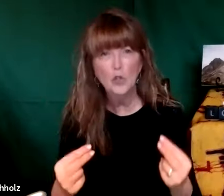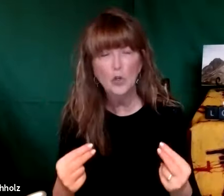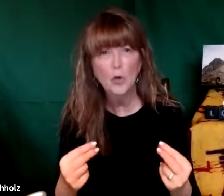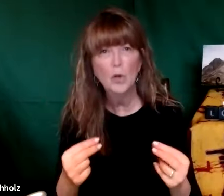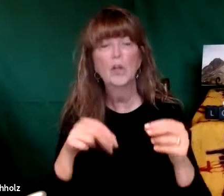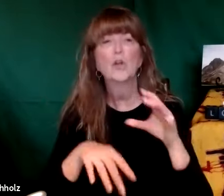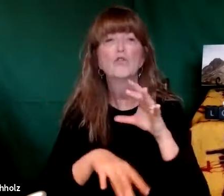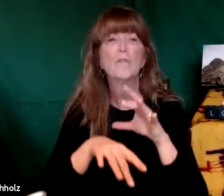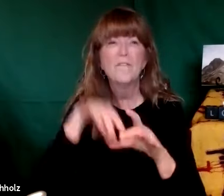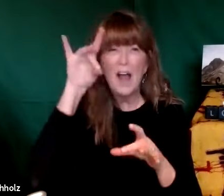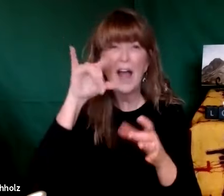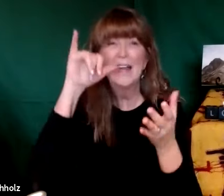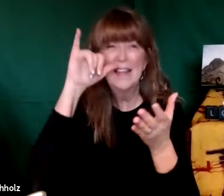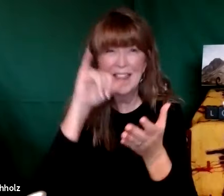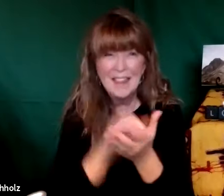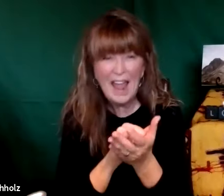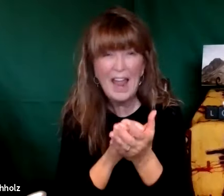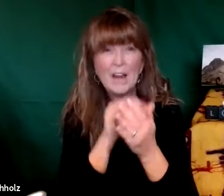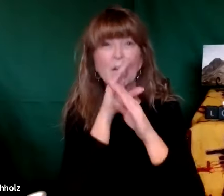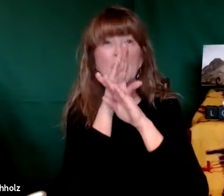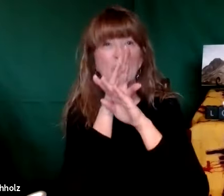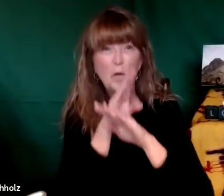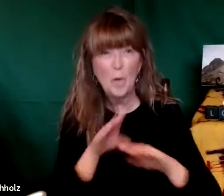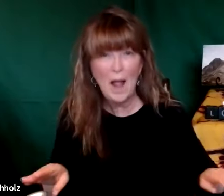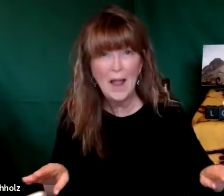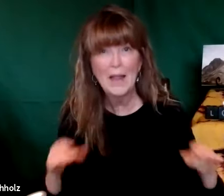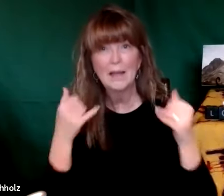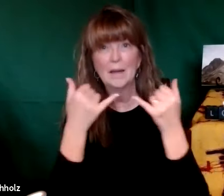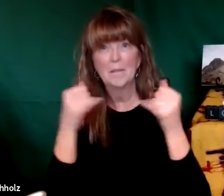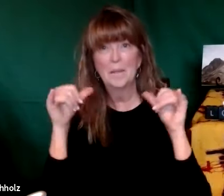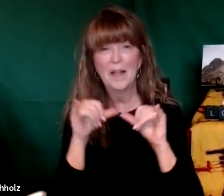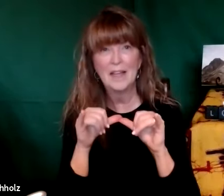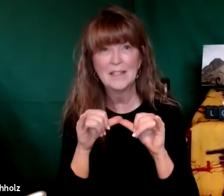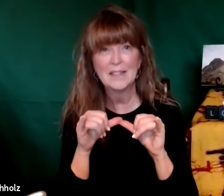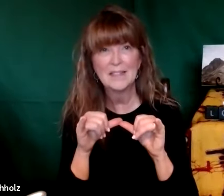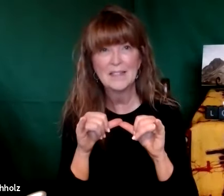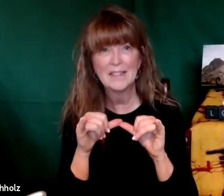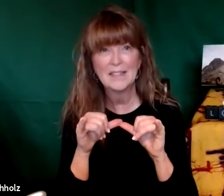we need to do whatever it is that we need to do to find that place of silence